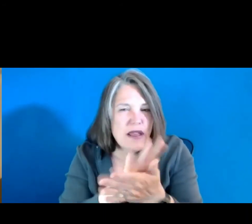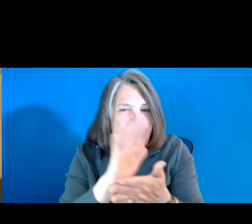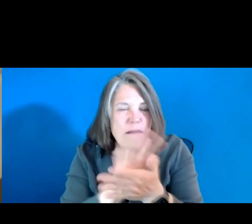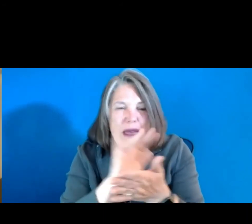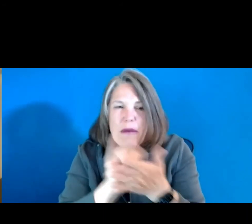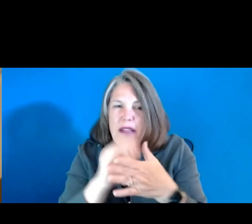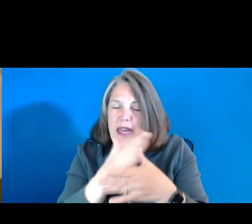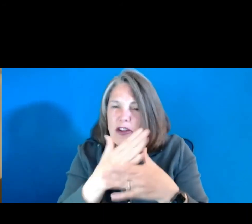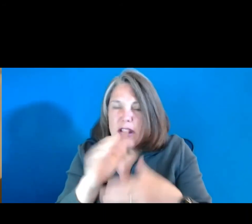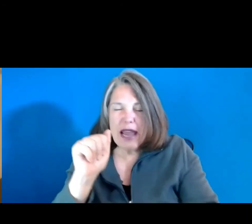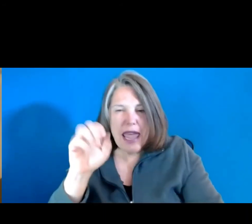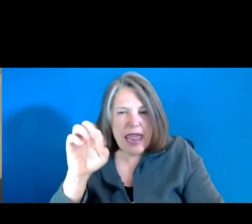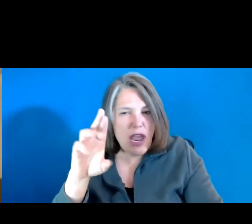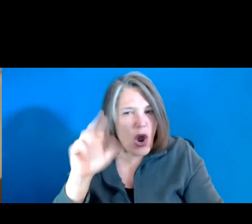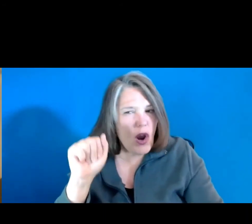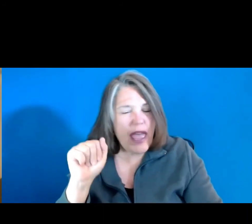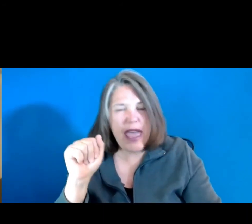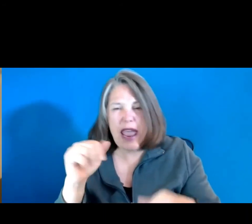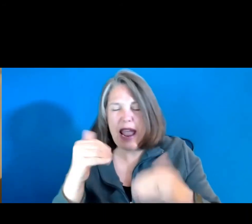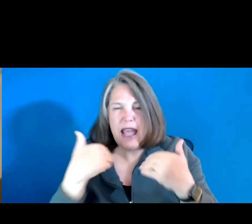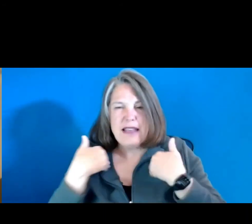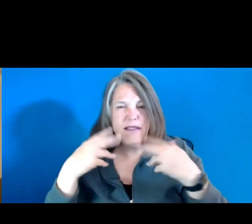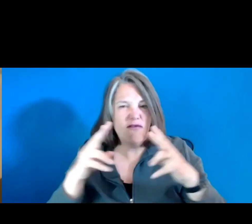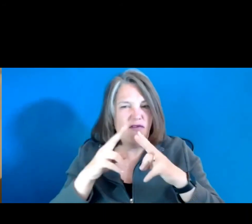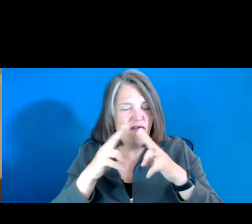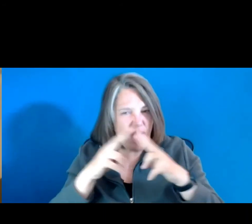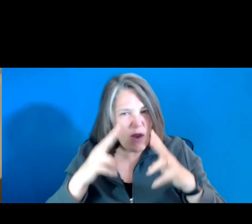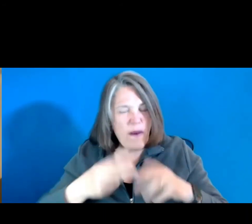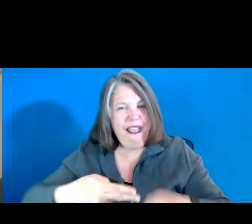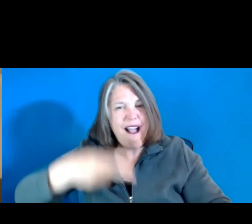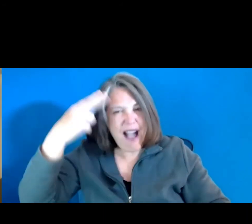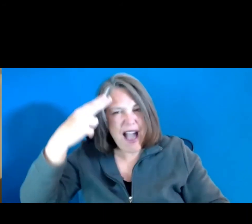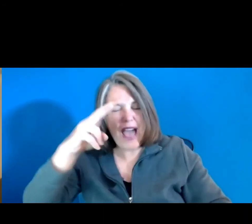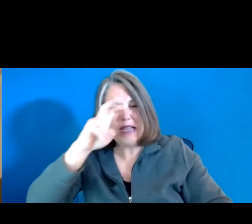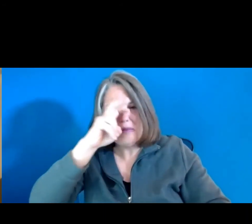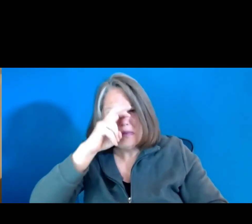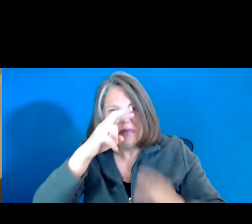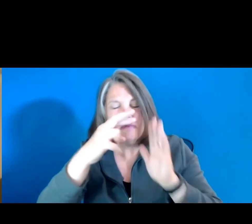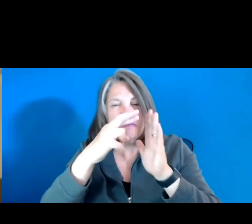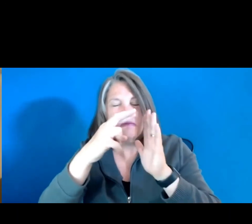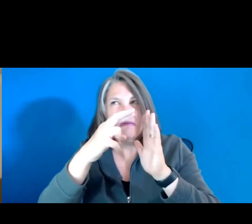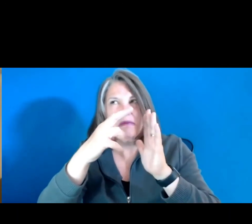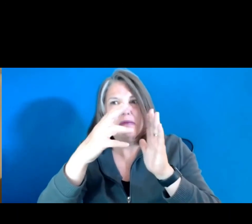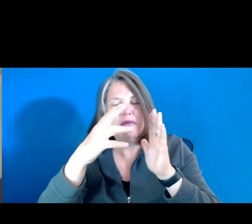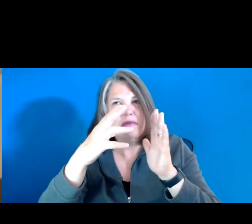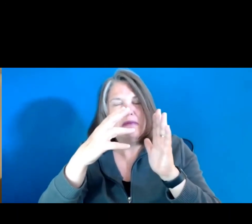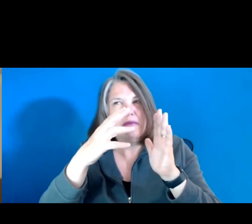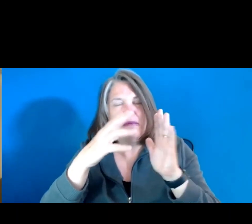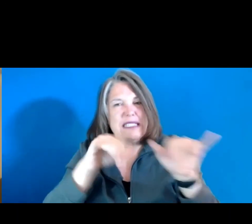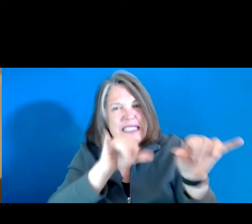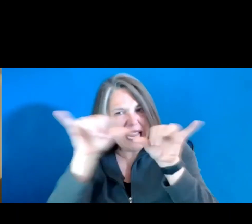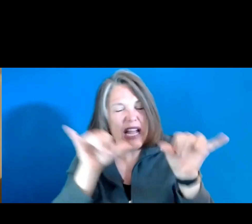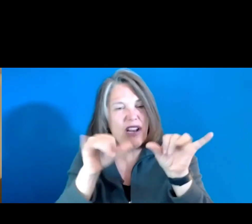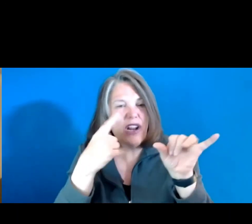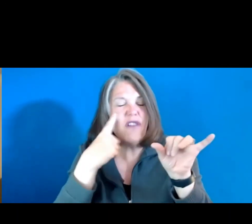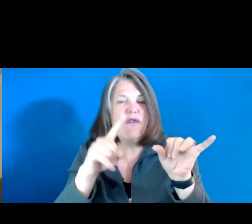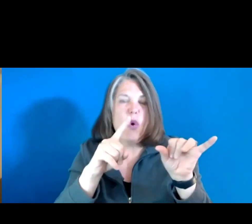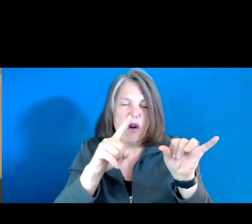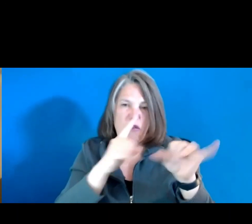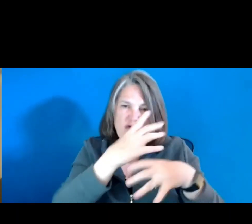has a very high standard of encouraging trustworthiness, collaboration,